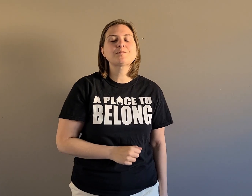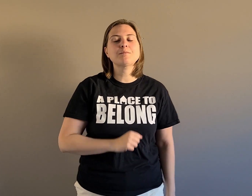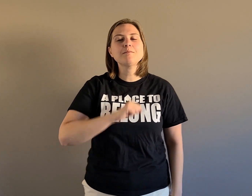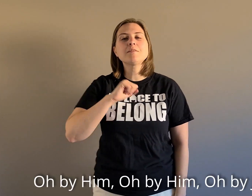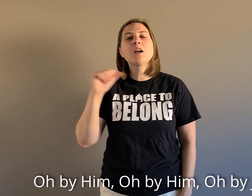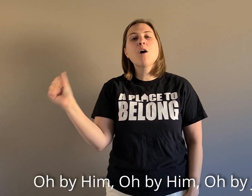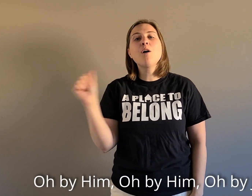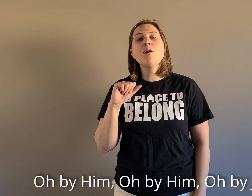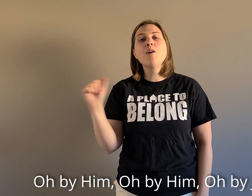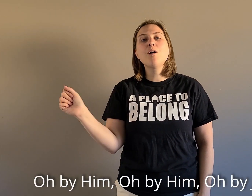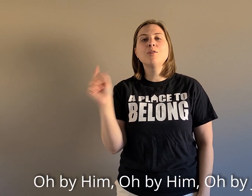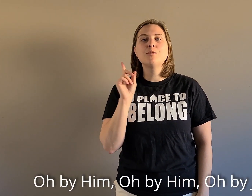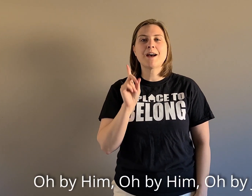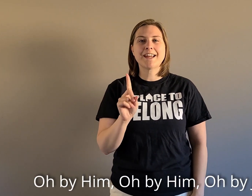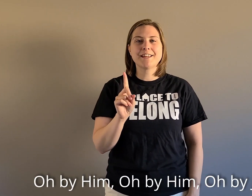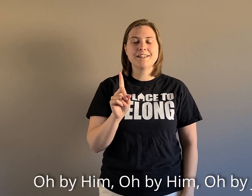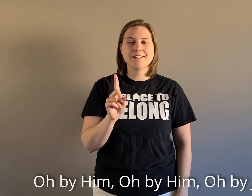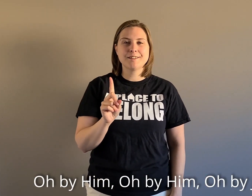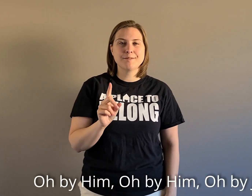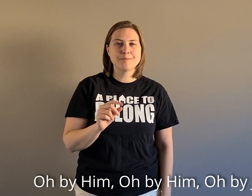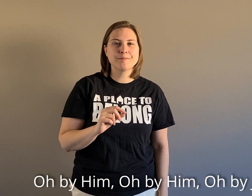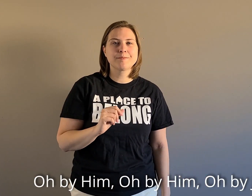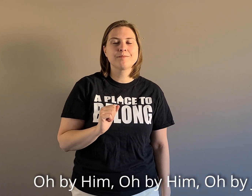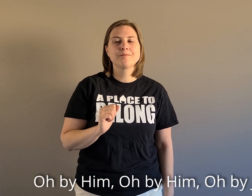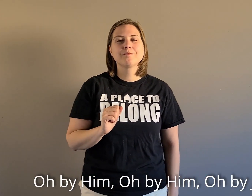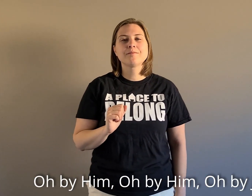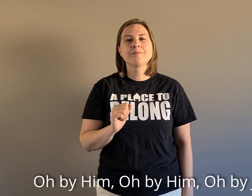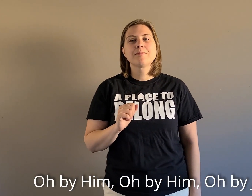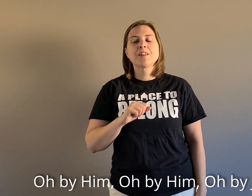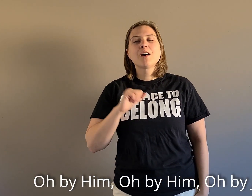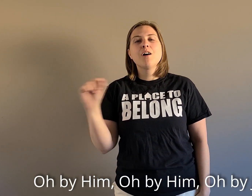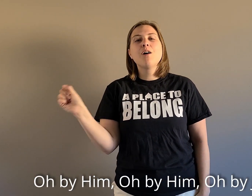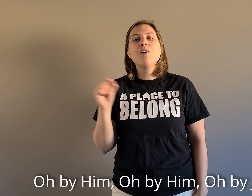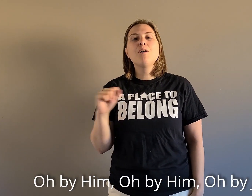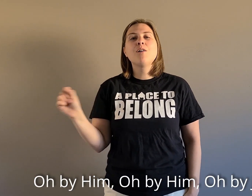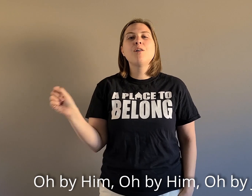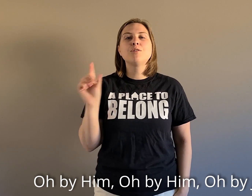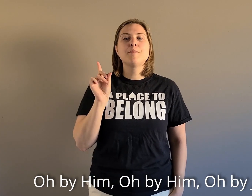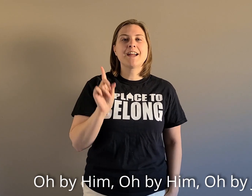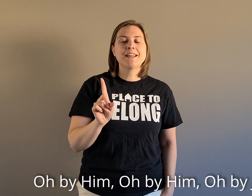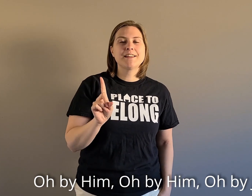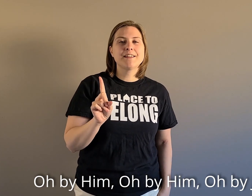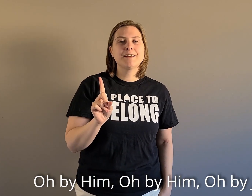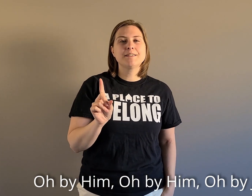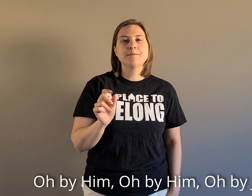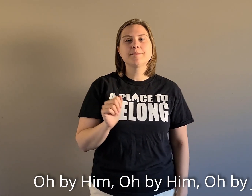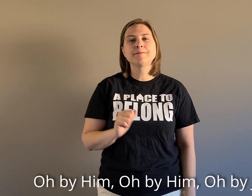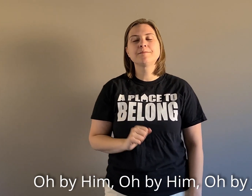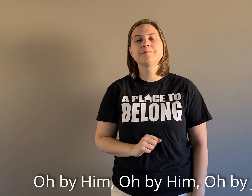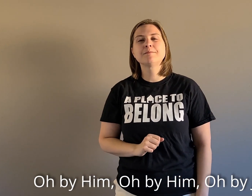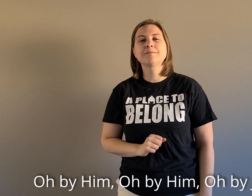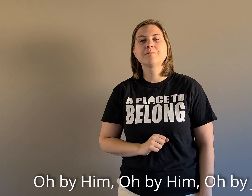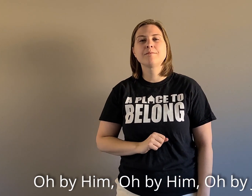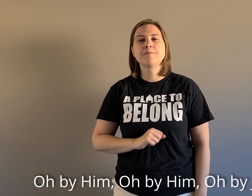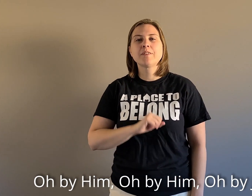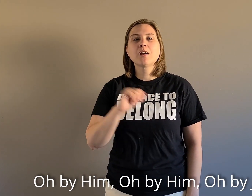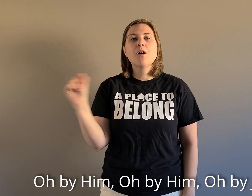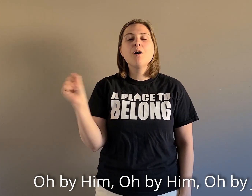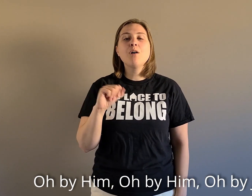oh by him oh by him oh